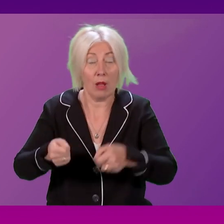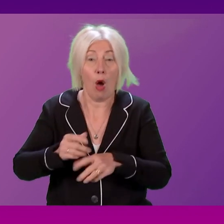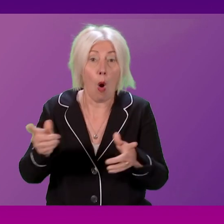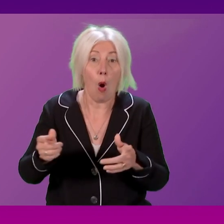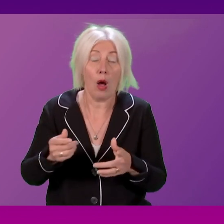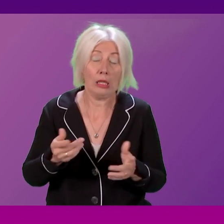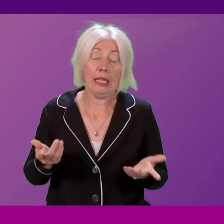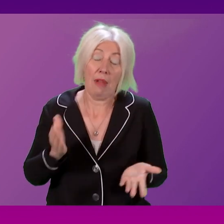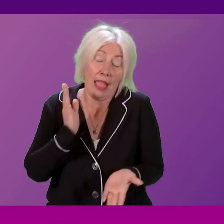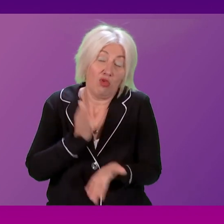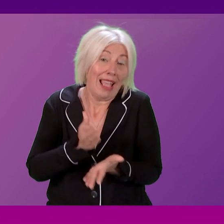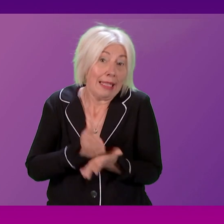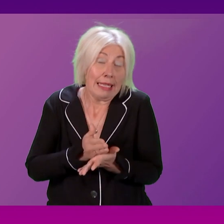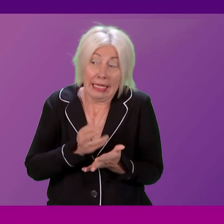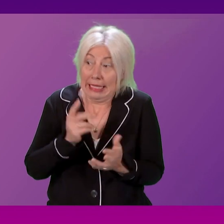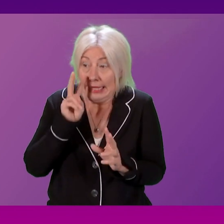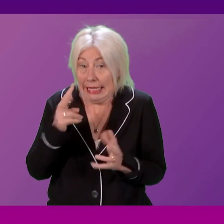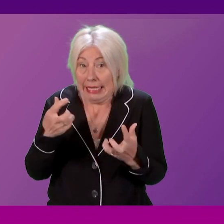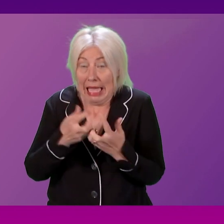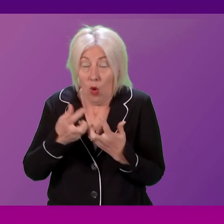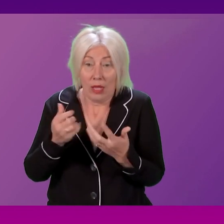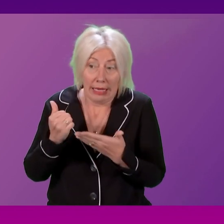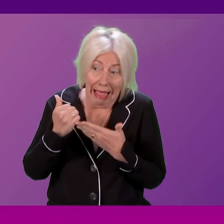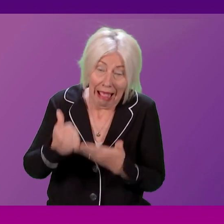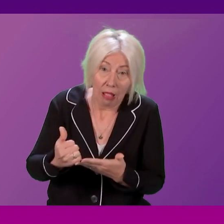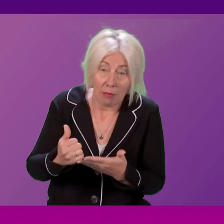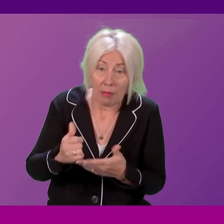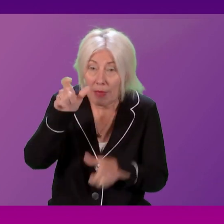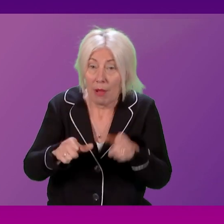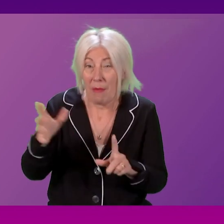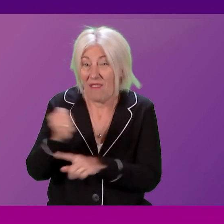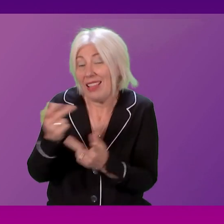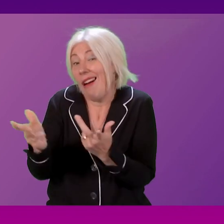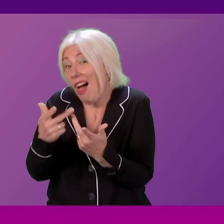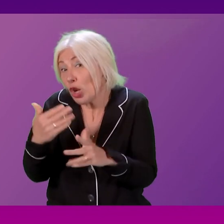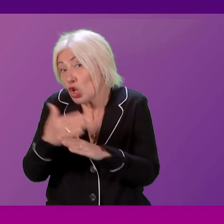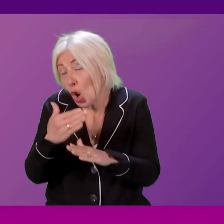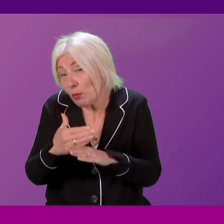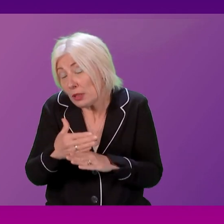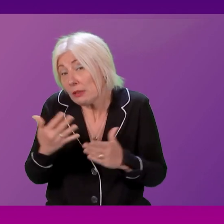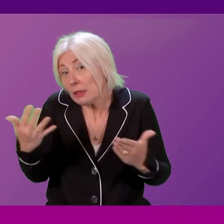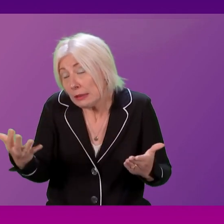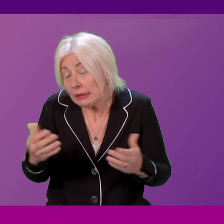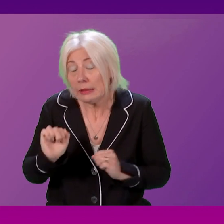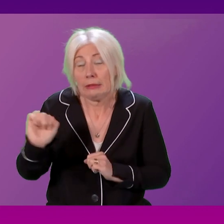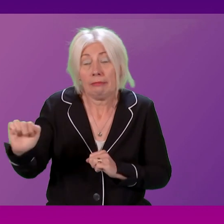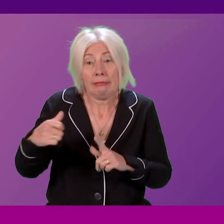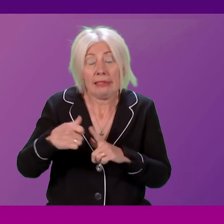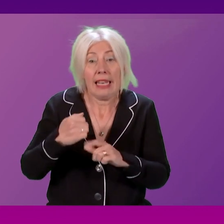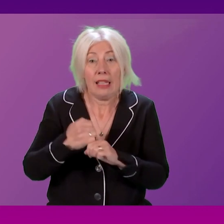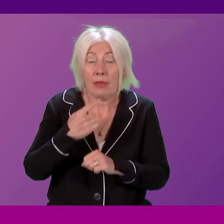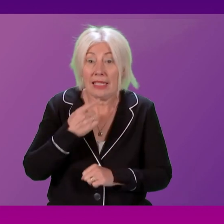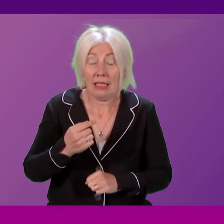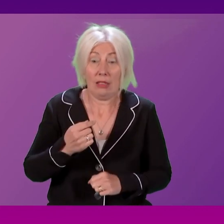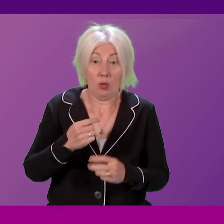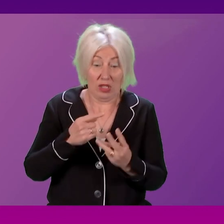a material reality where we can help those into alternative employment. And it's interesting that Kenny Gibson says three